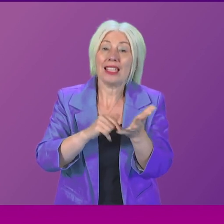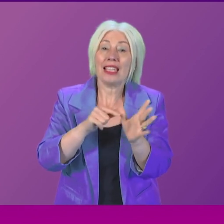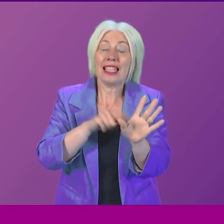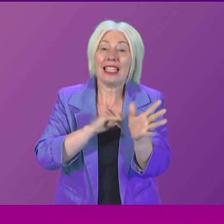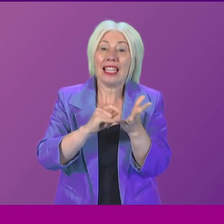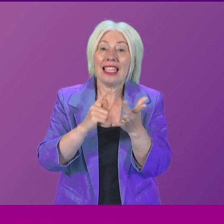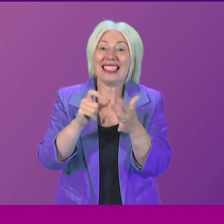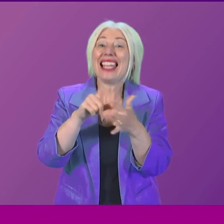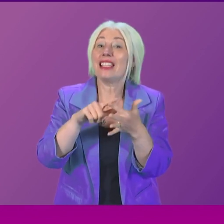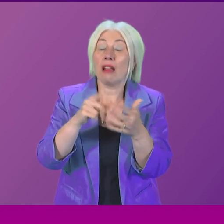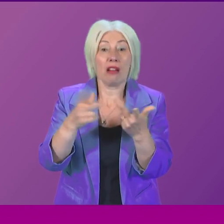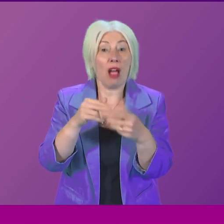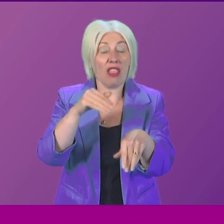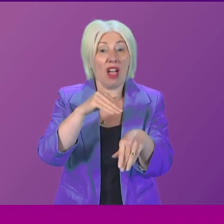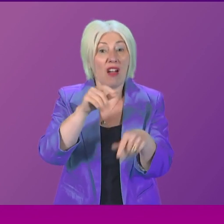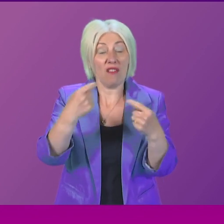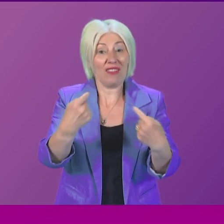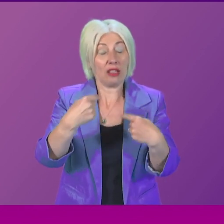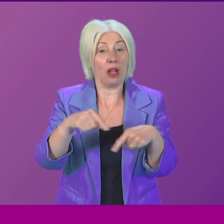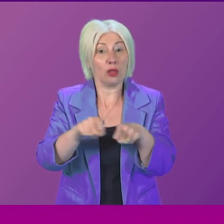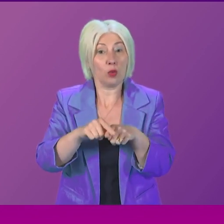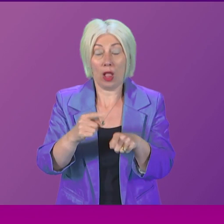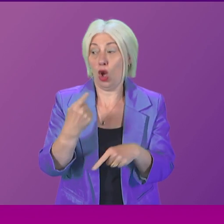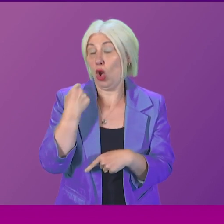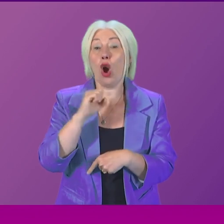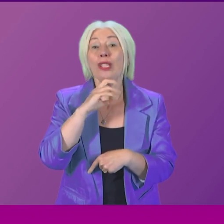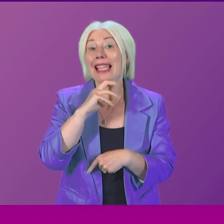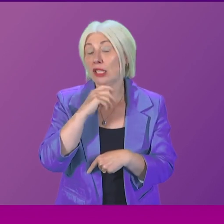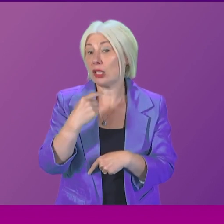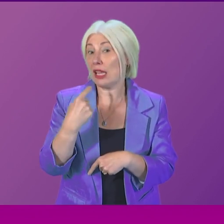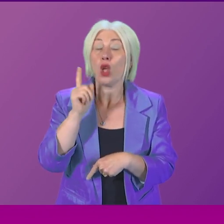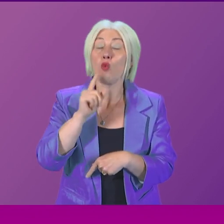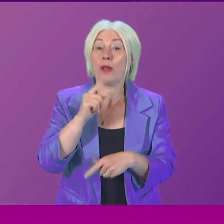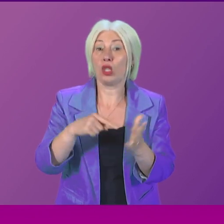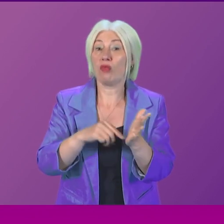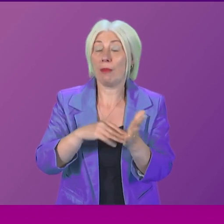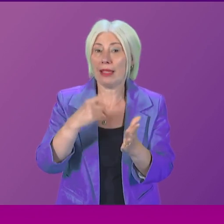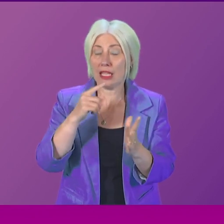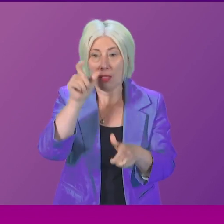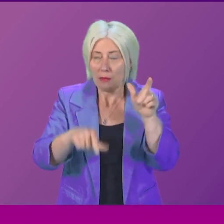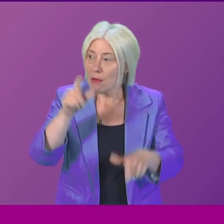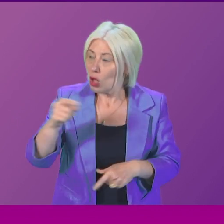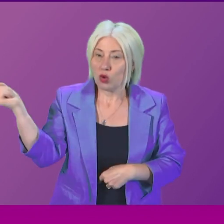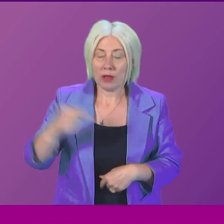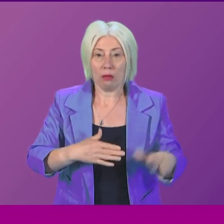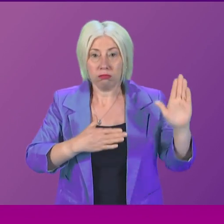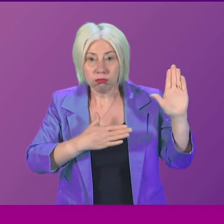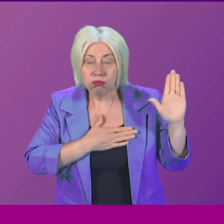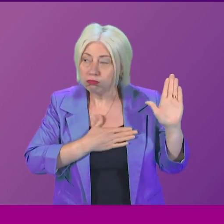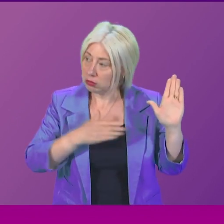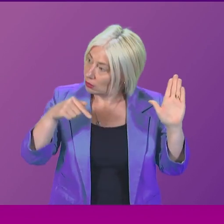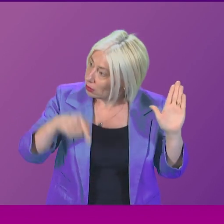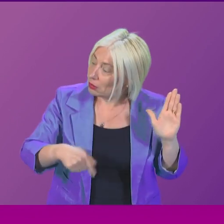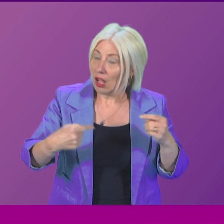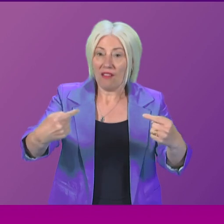to hear from. Because Miss Mallet told the First Minister on Saturday that she wants people responsible to be under oath so victims might